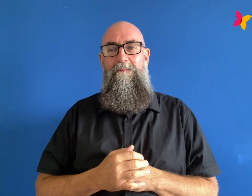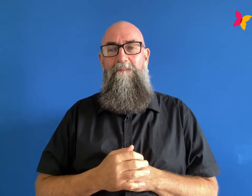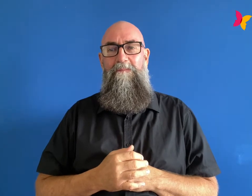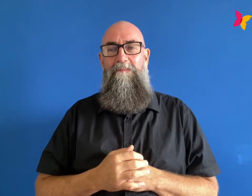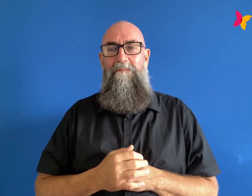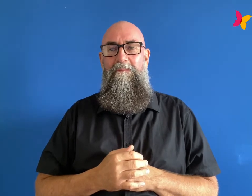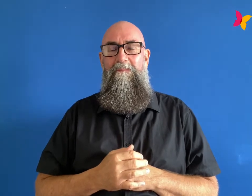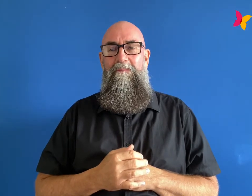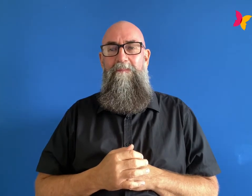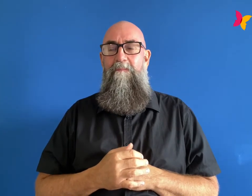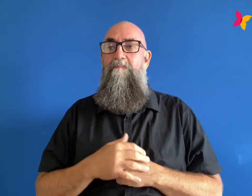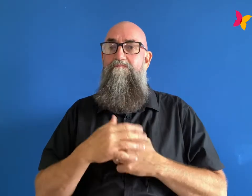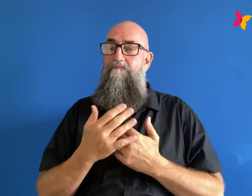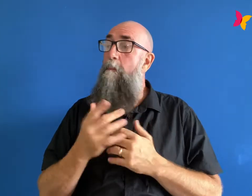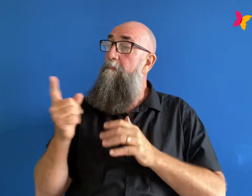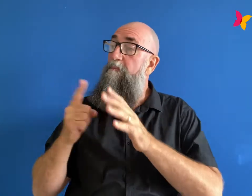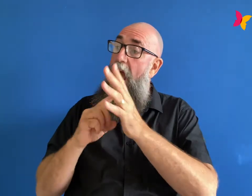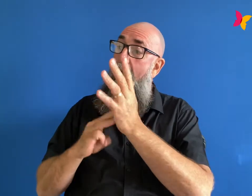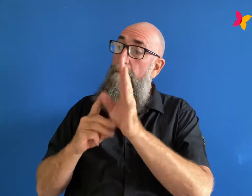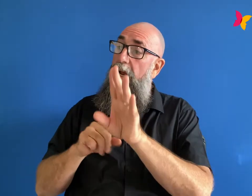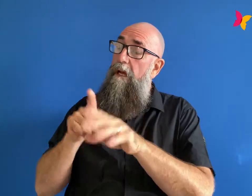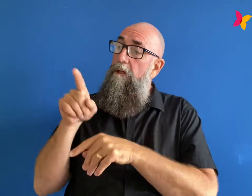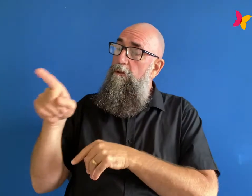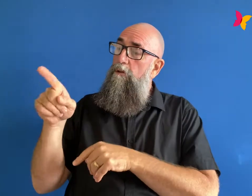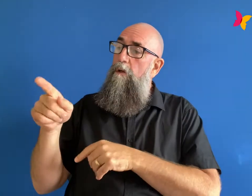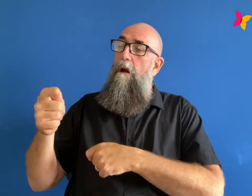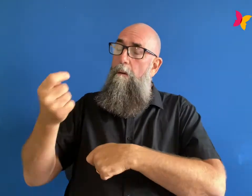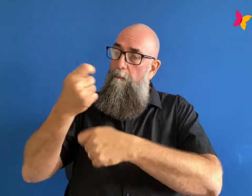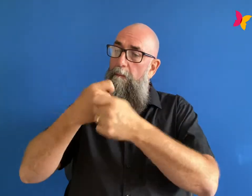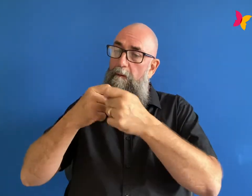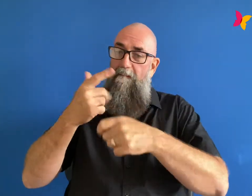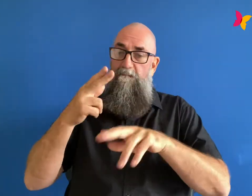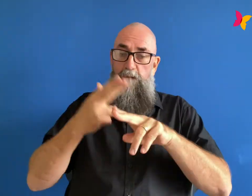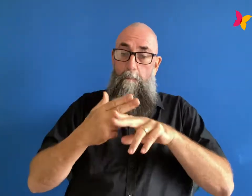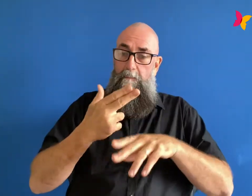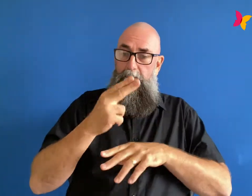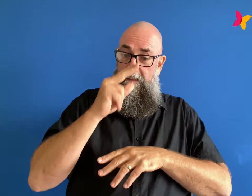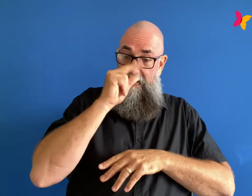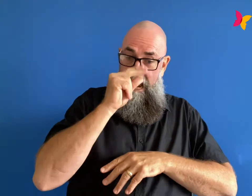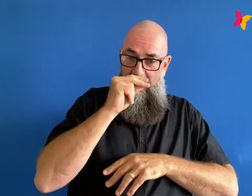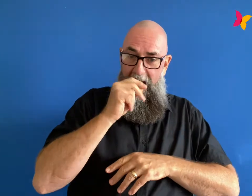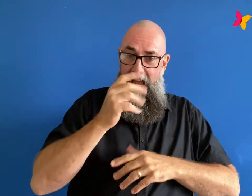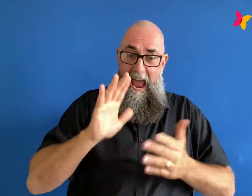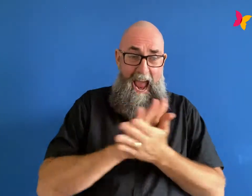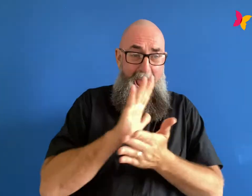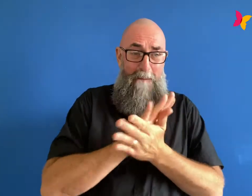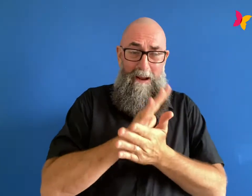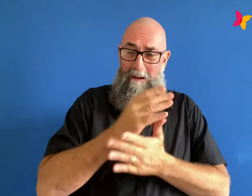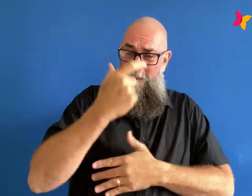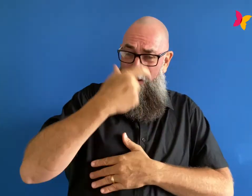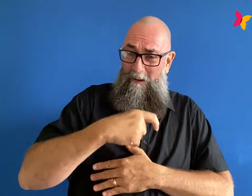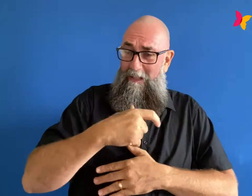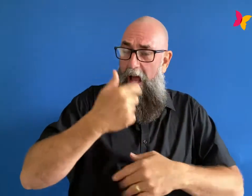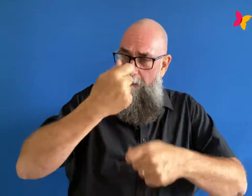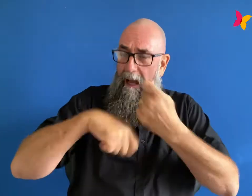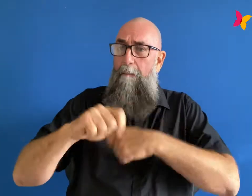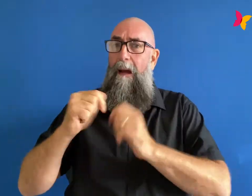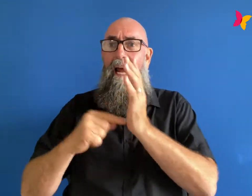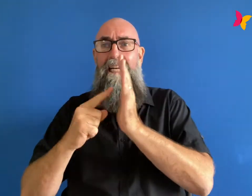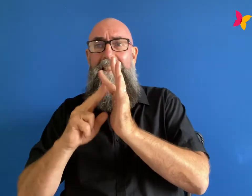amy graduated from being a bubbly kid to being a bubbly teenager her big love though was always performing particularly in